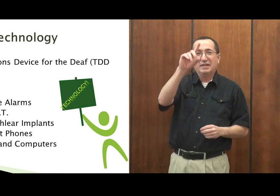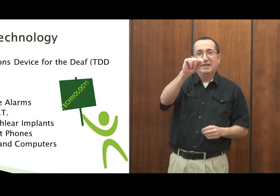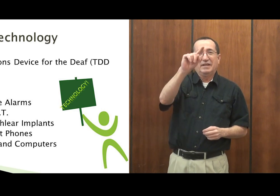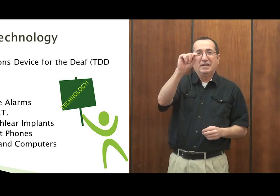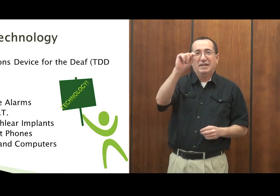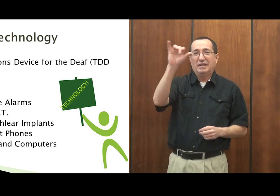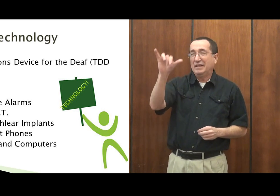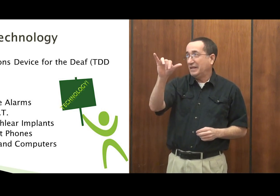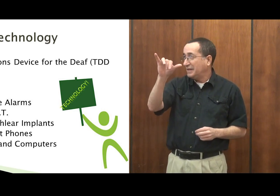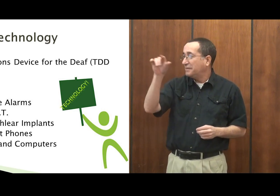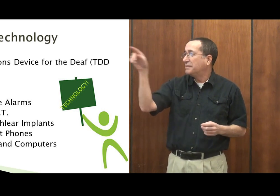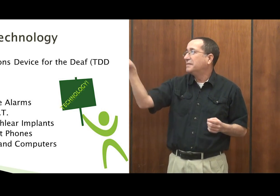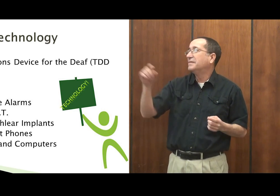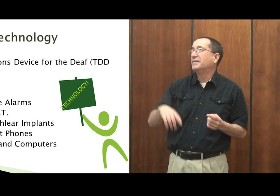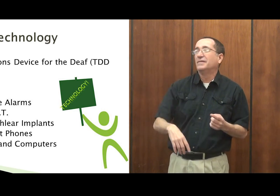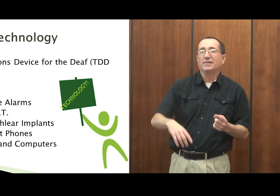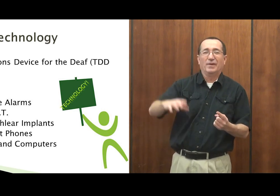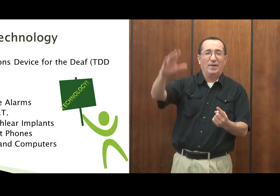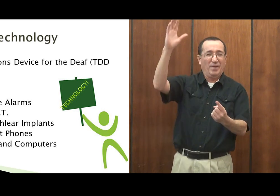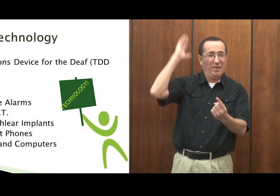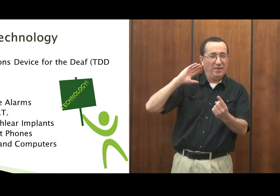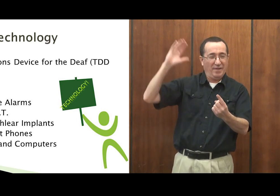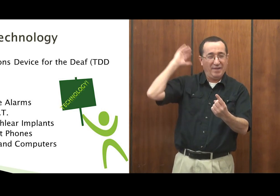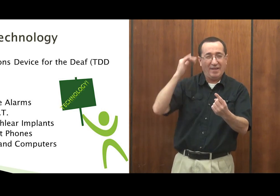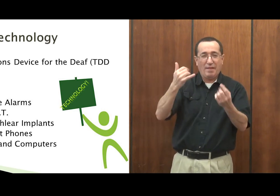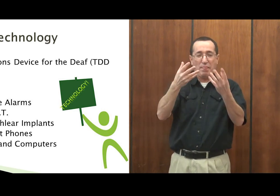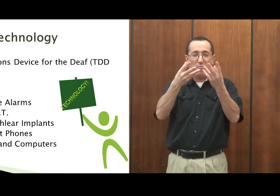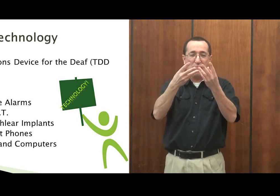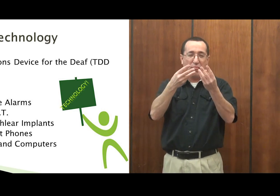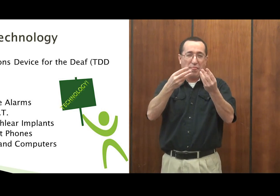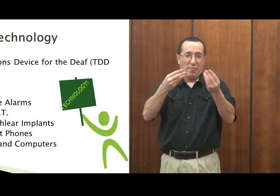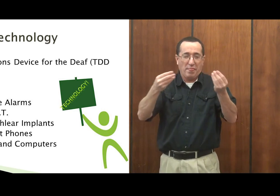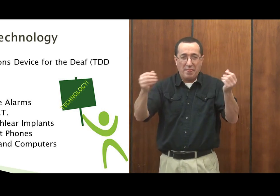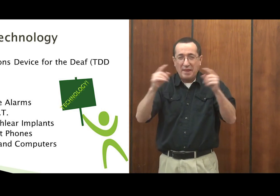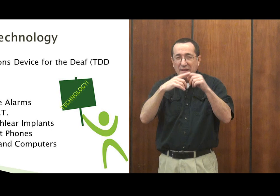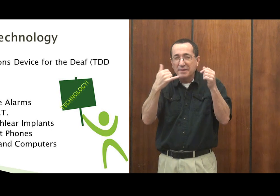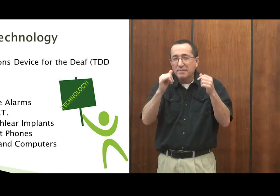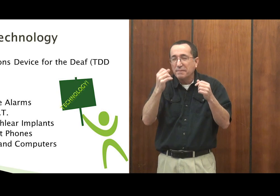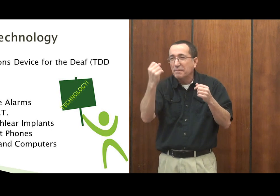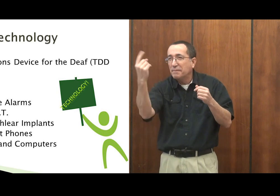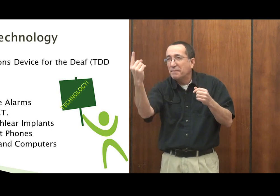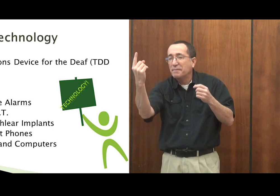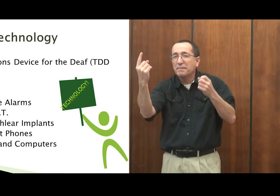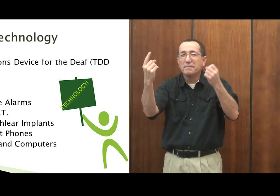We talked about TTYs. A long time ago, we used these.